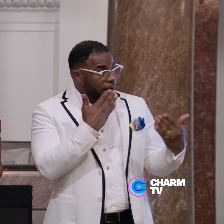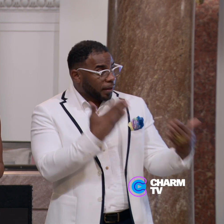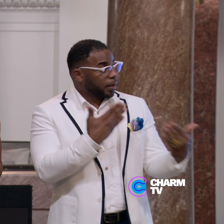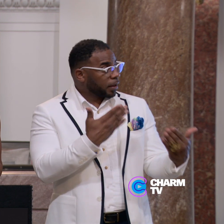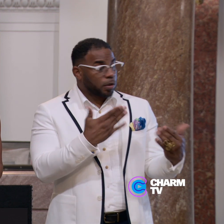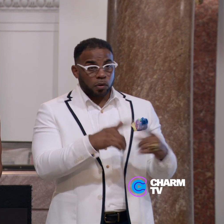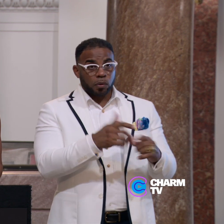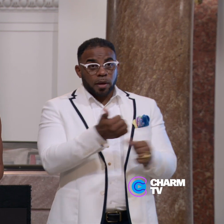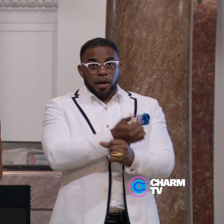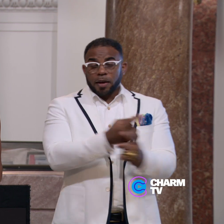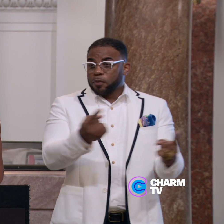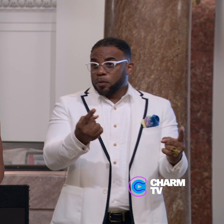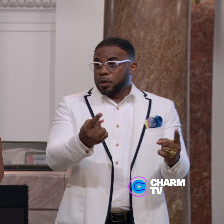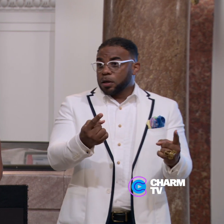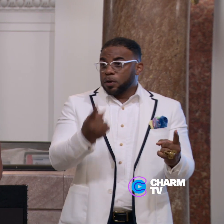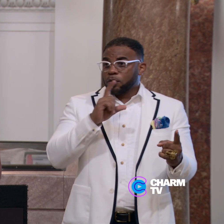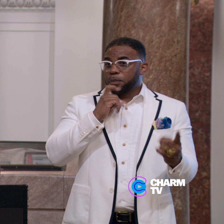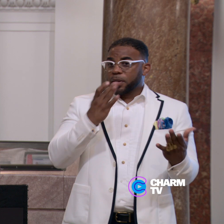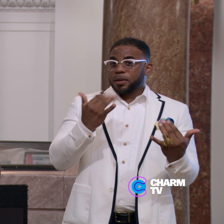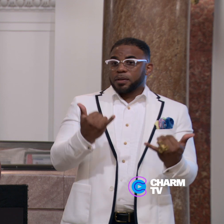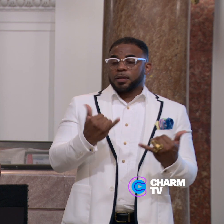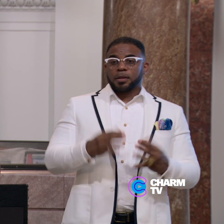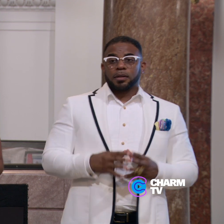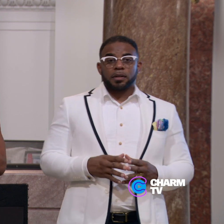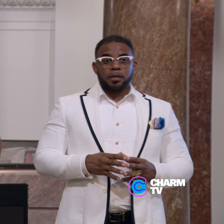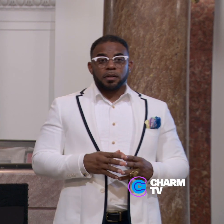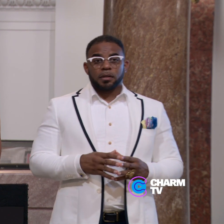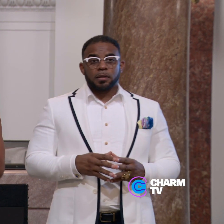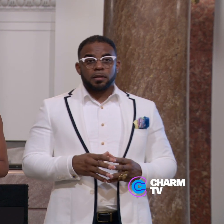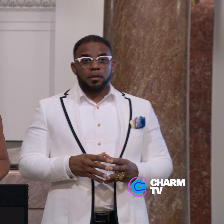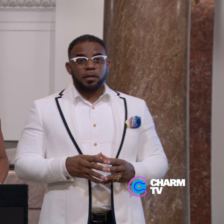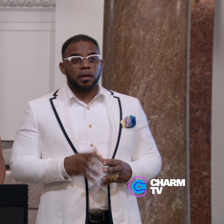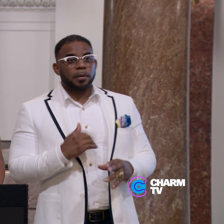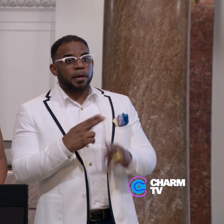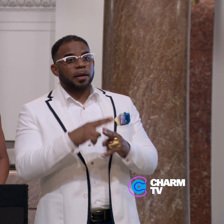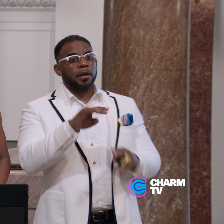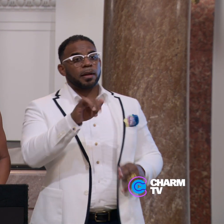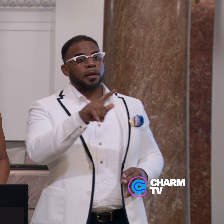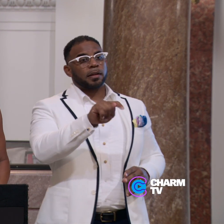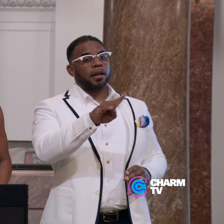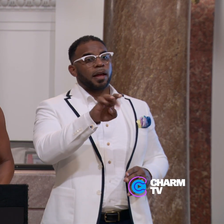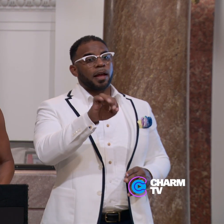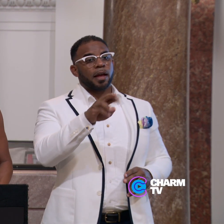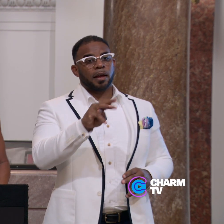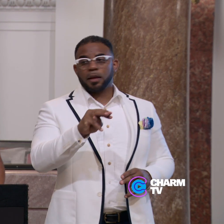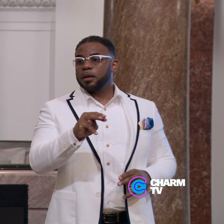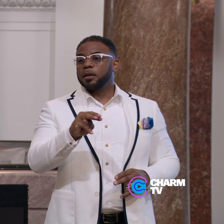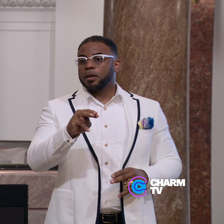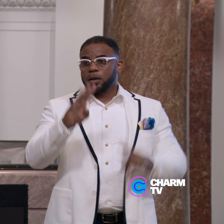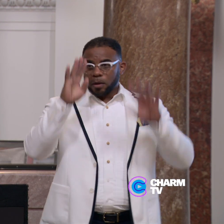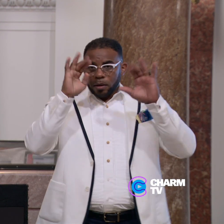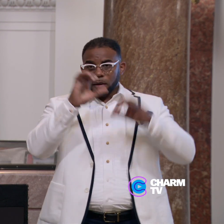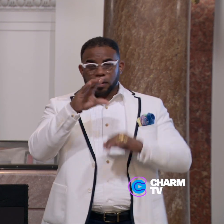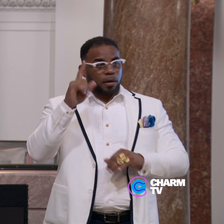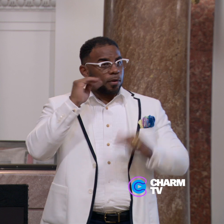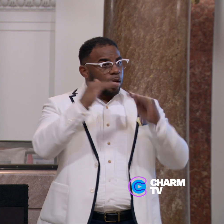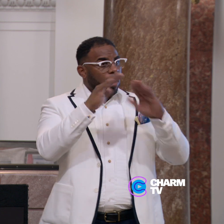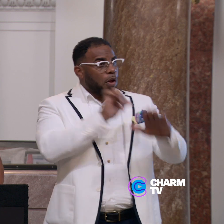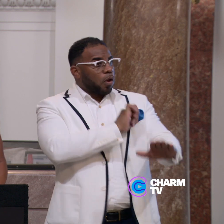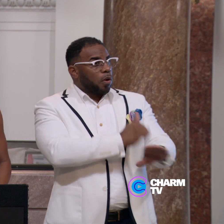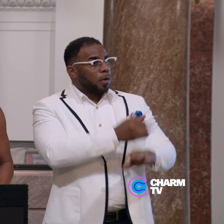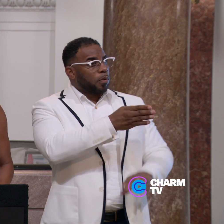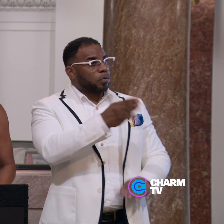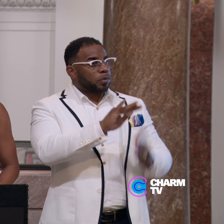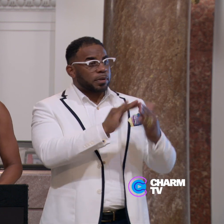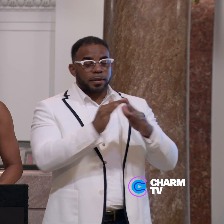you to everyone for being here today. My name is Janet Abrahams, President and CEO of the Housing Authority of